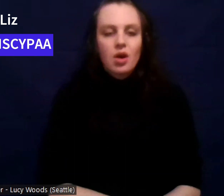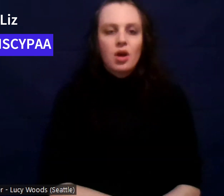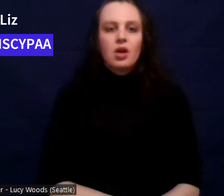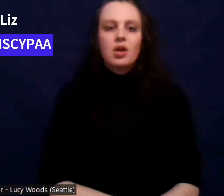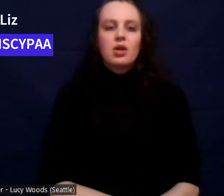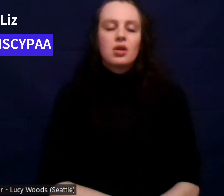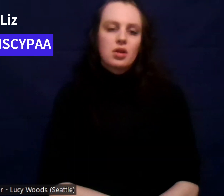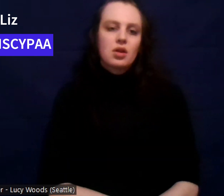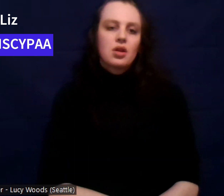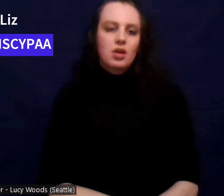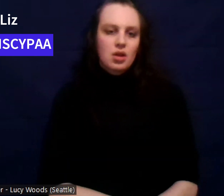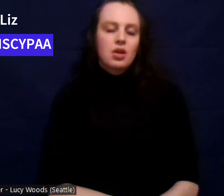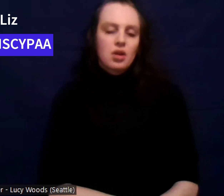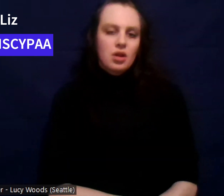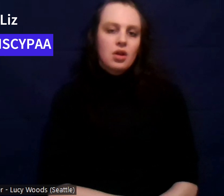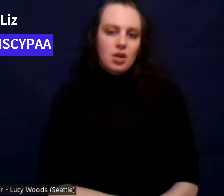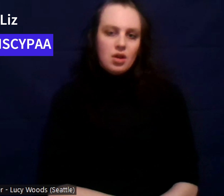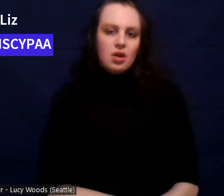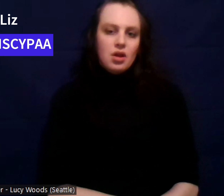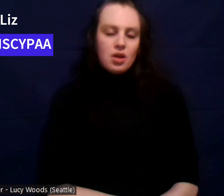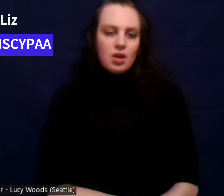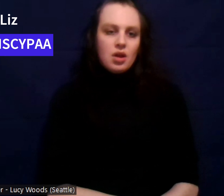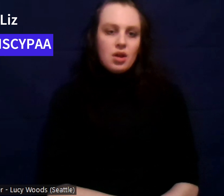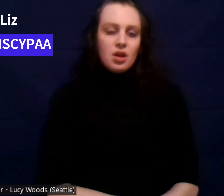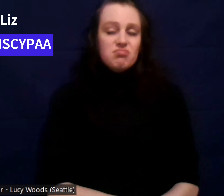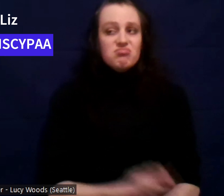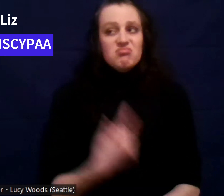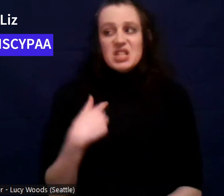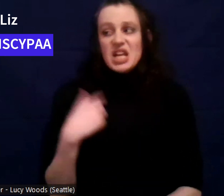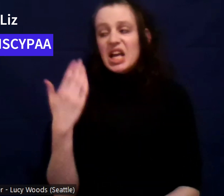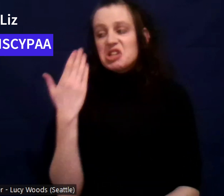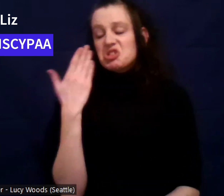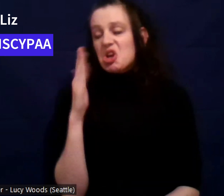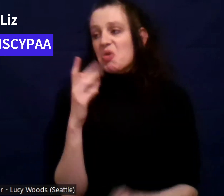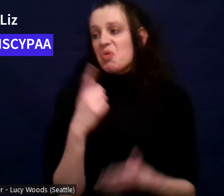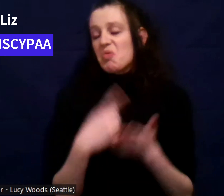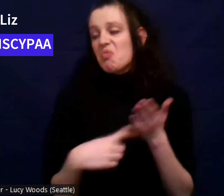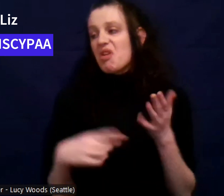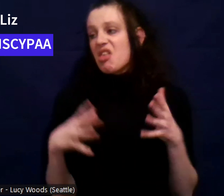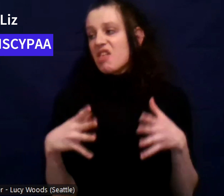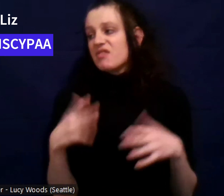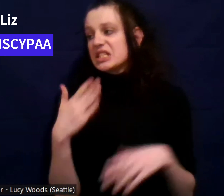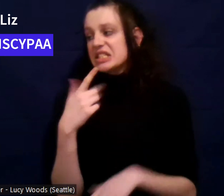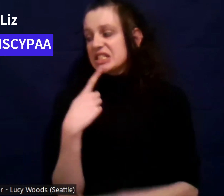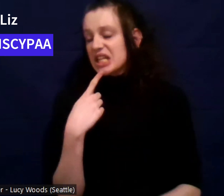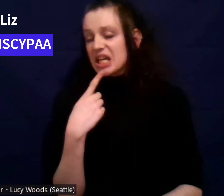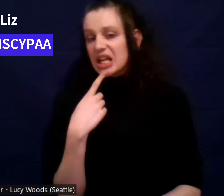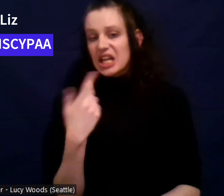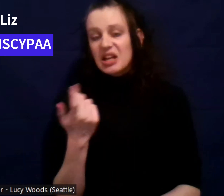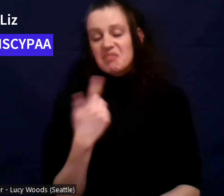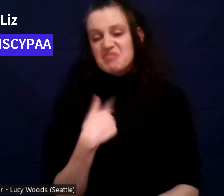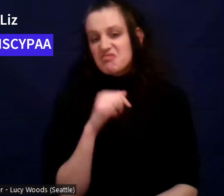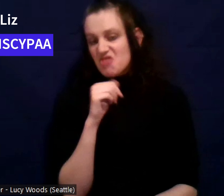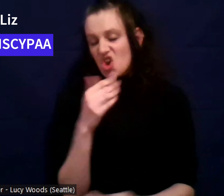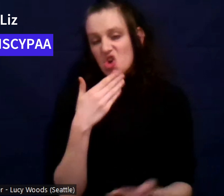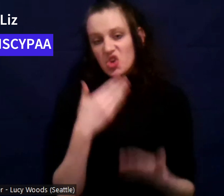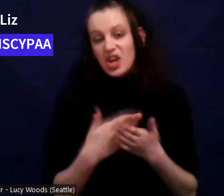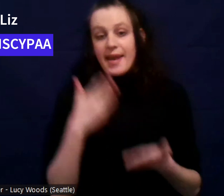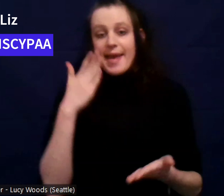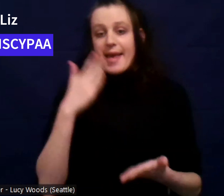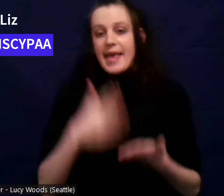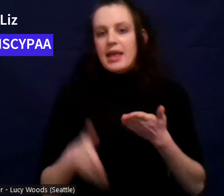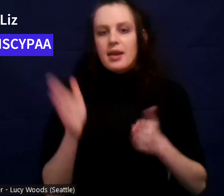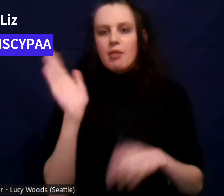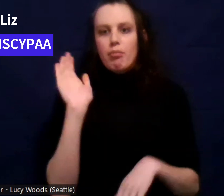yeah, I don't really know what else, um, to say. I'm really not good at ending these usually, but,